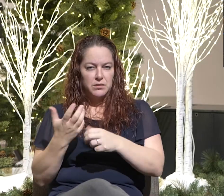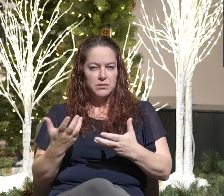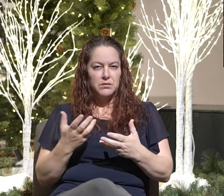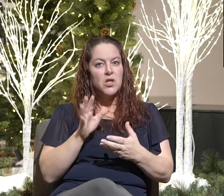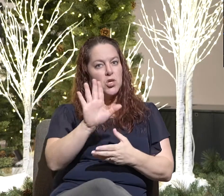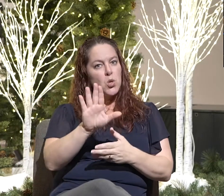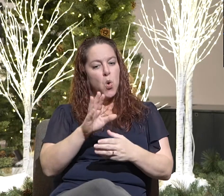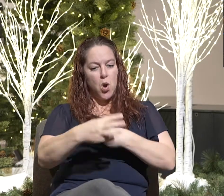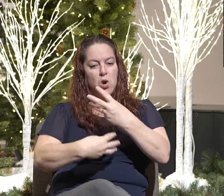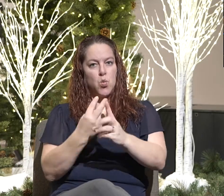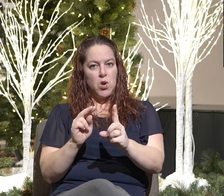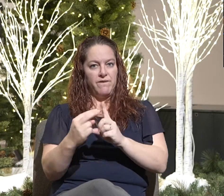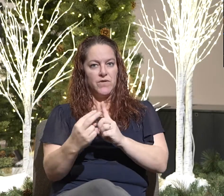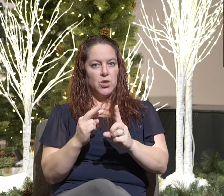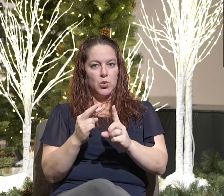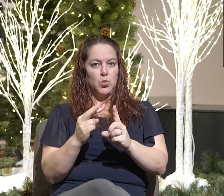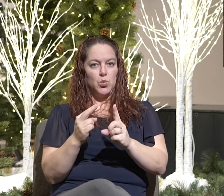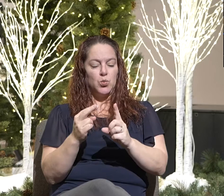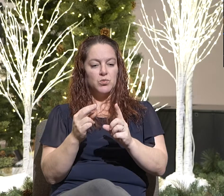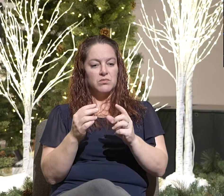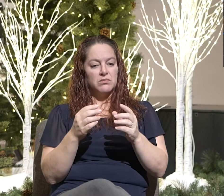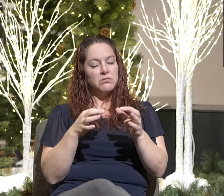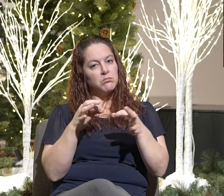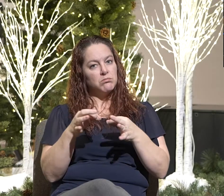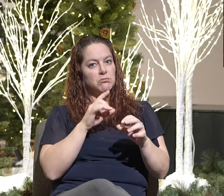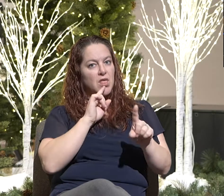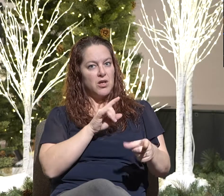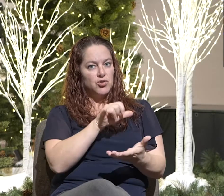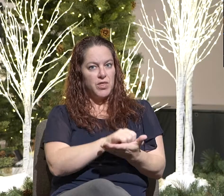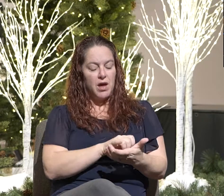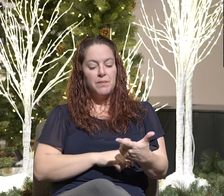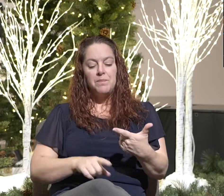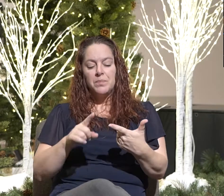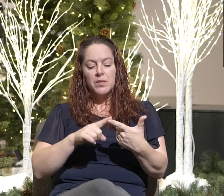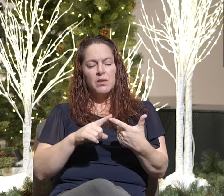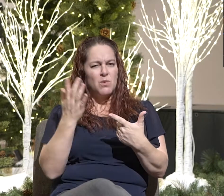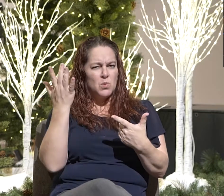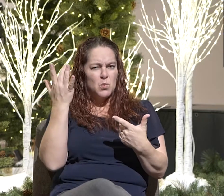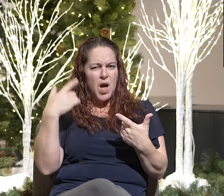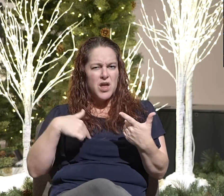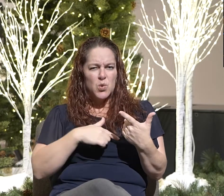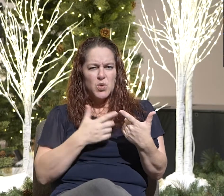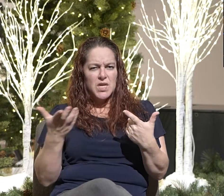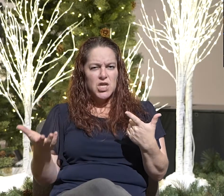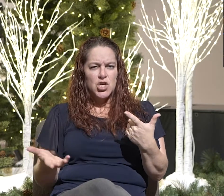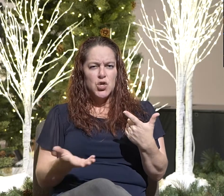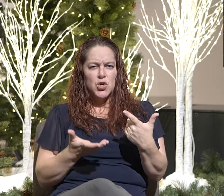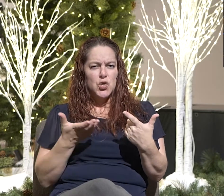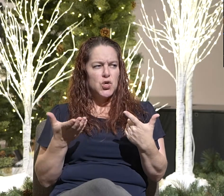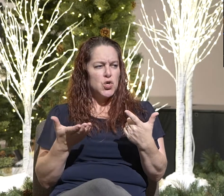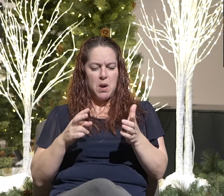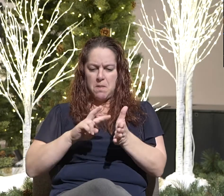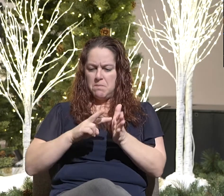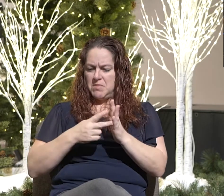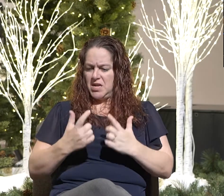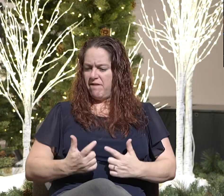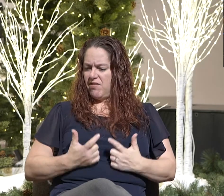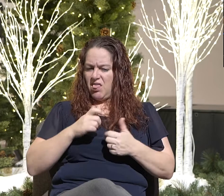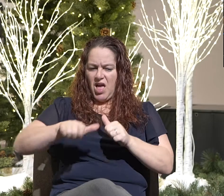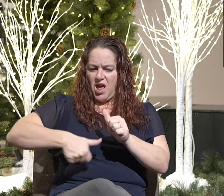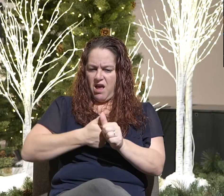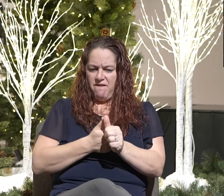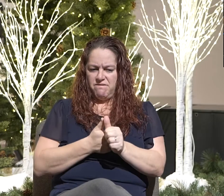this question. Another is, why are we here? What is the meaning of life? What is